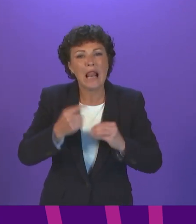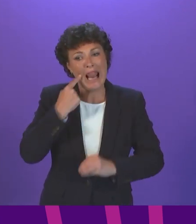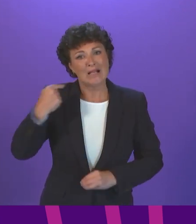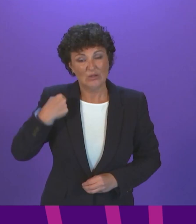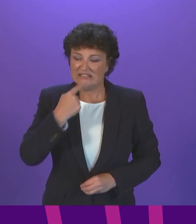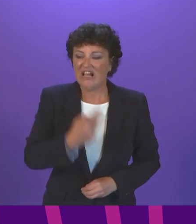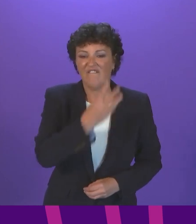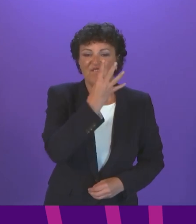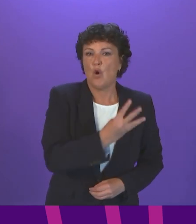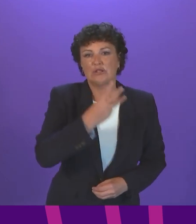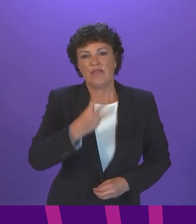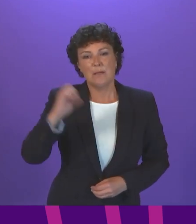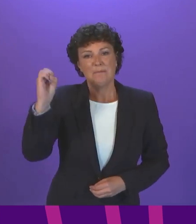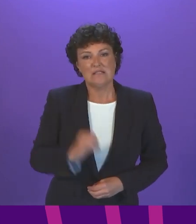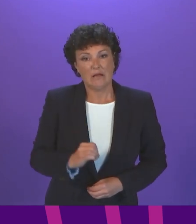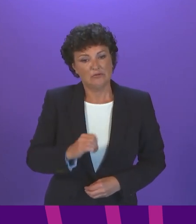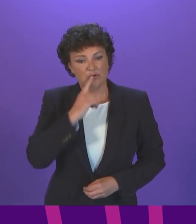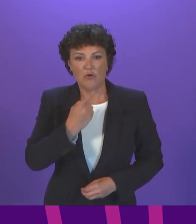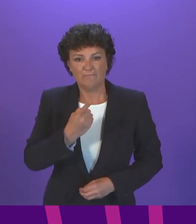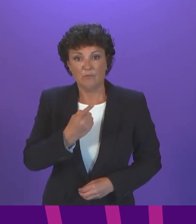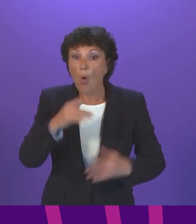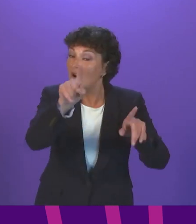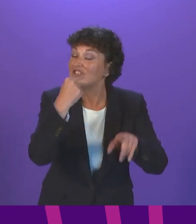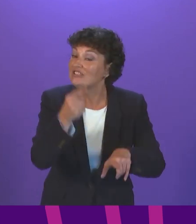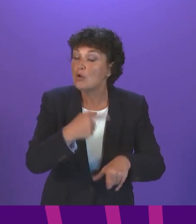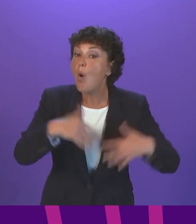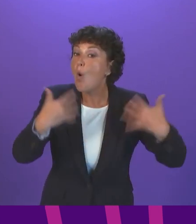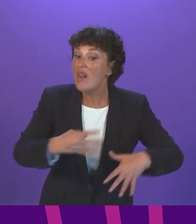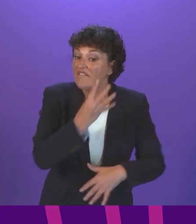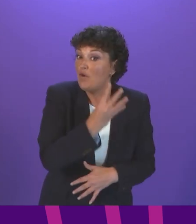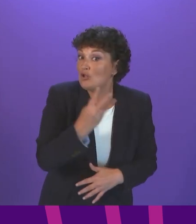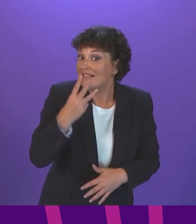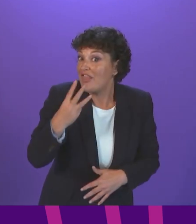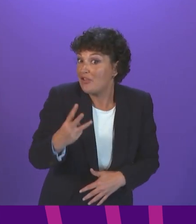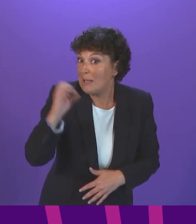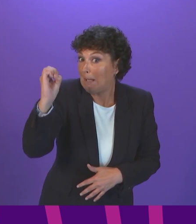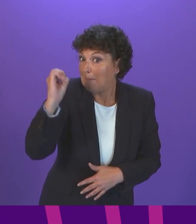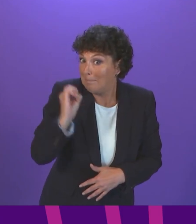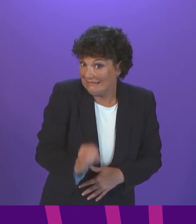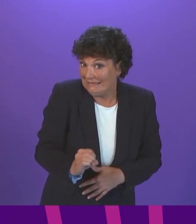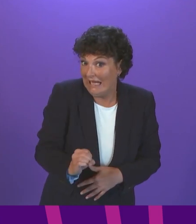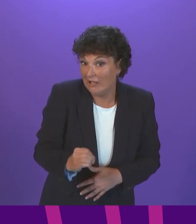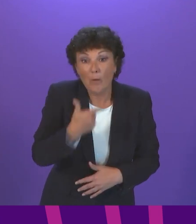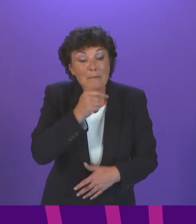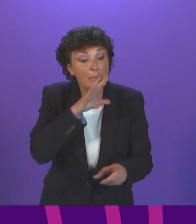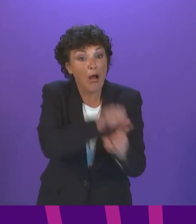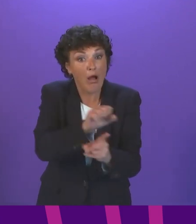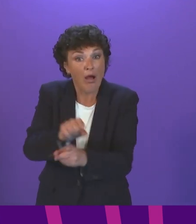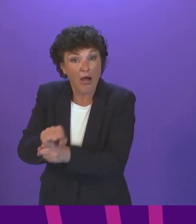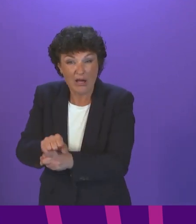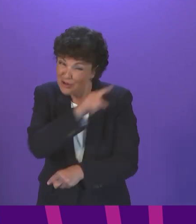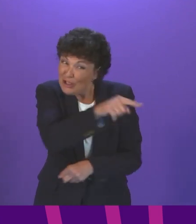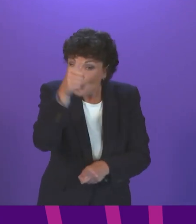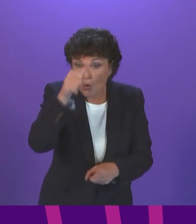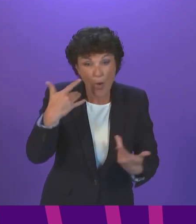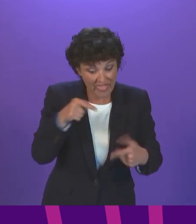43 per cent of cases, only 43 per cent being completed, knowing that she was citing provisional information. This week,